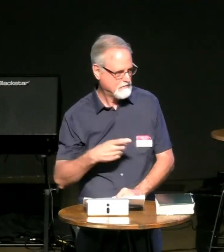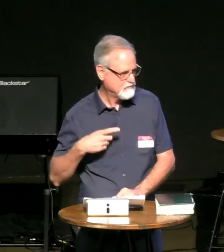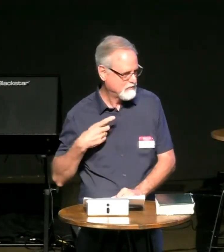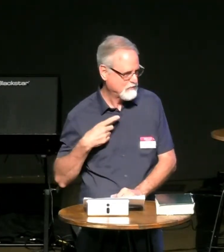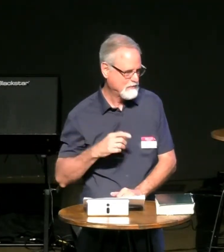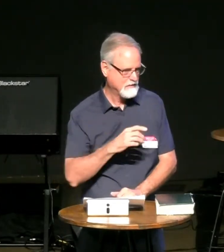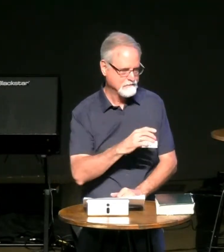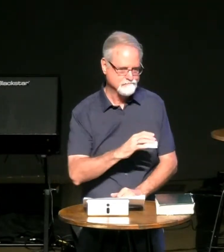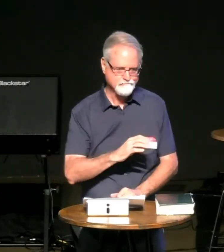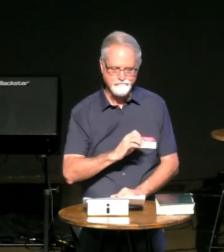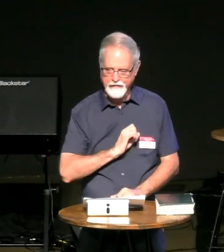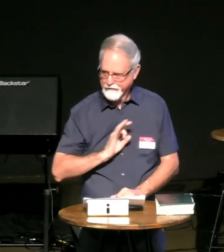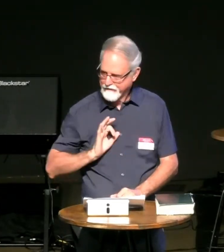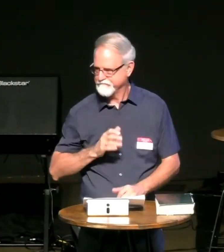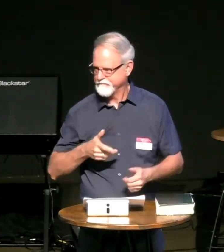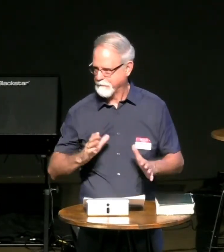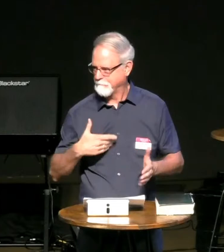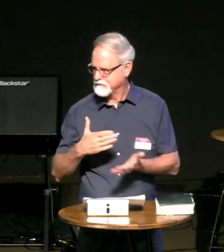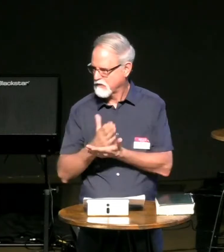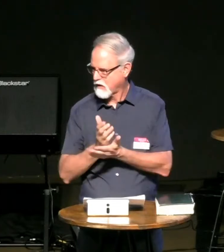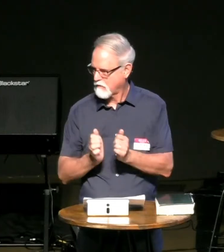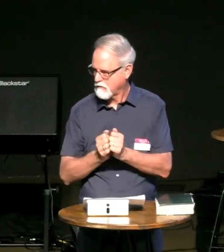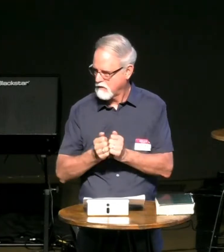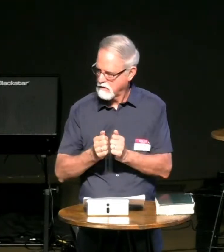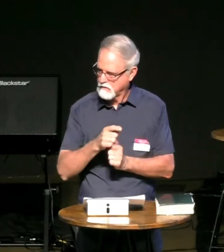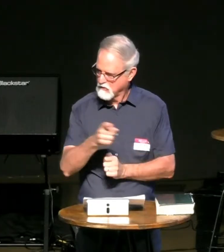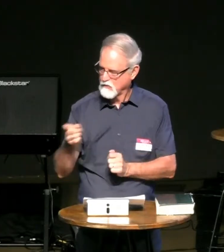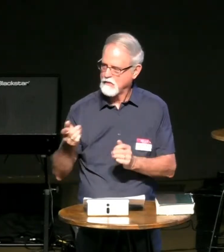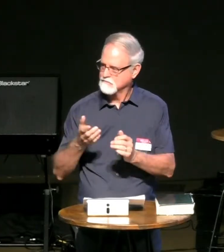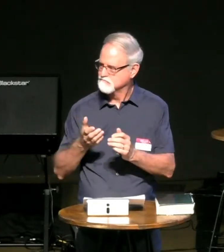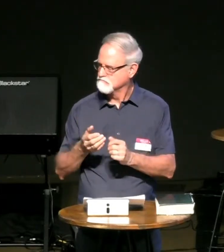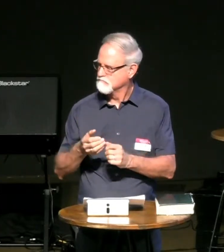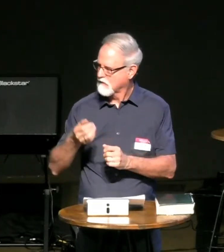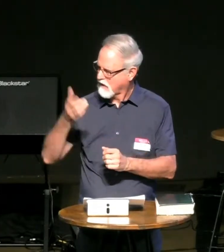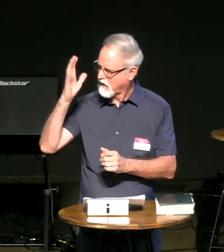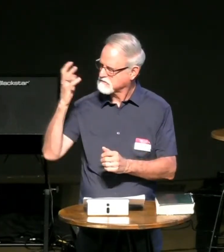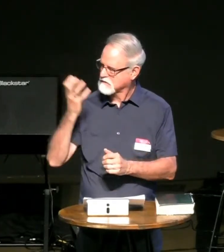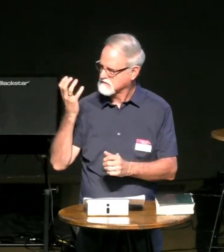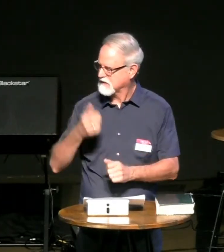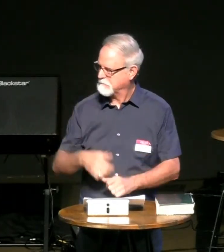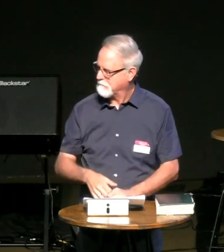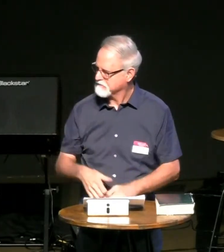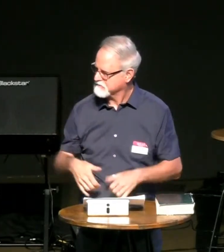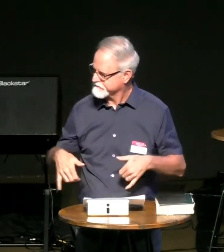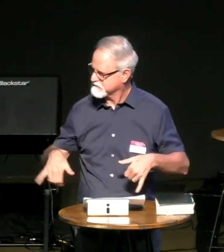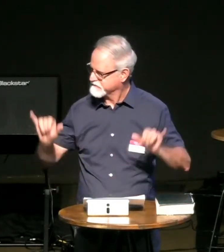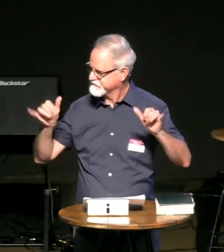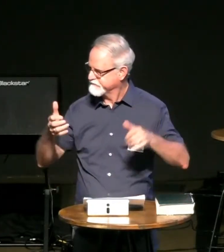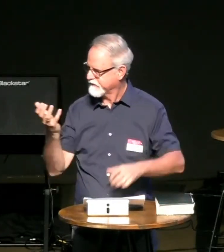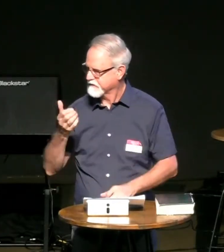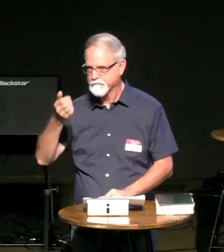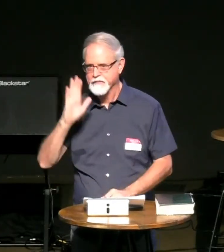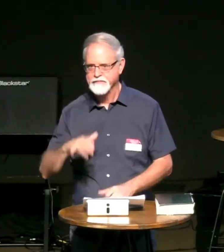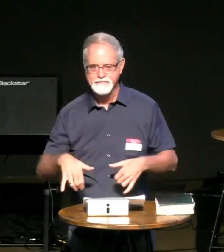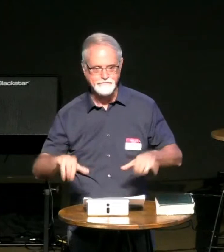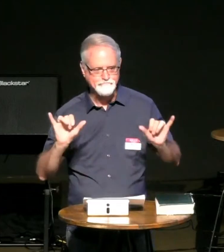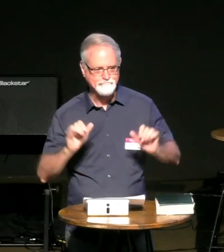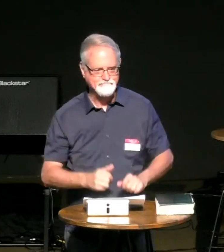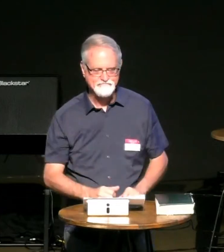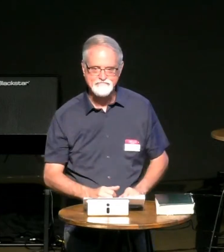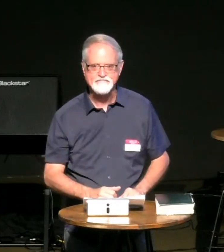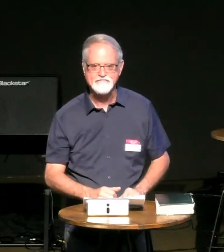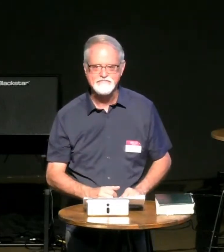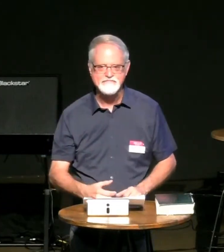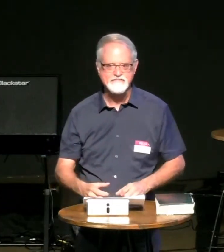pastor drew the staff here that allows the deaf congregation and the spanish congregation to be together in one